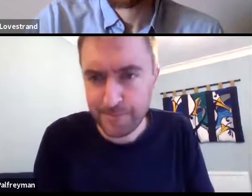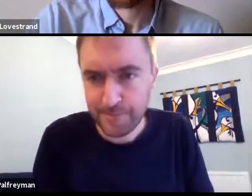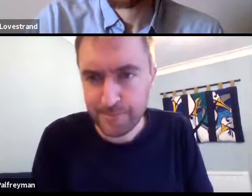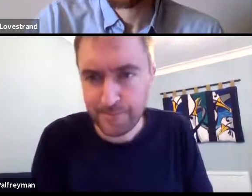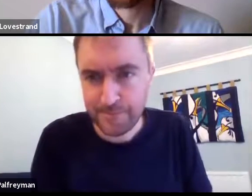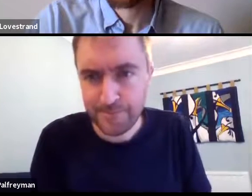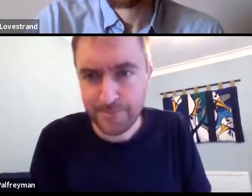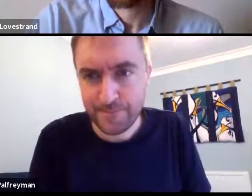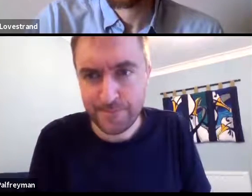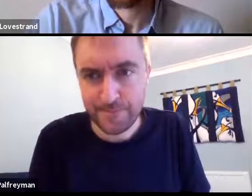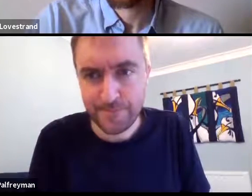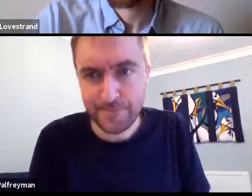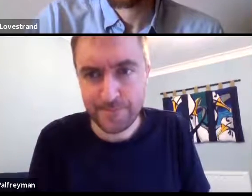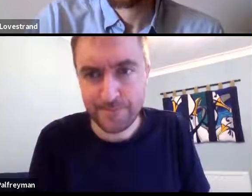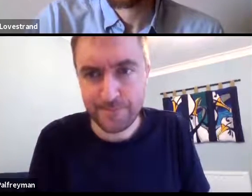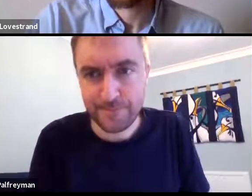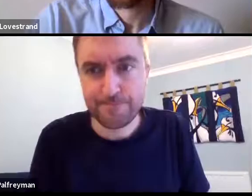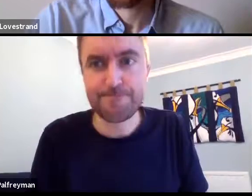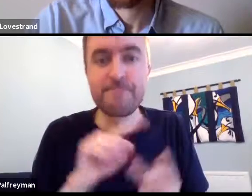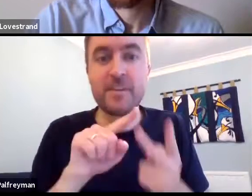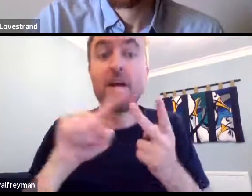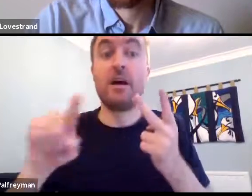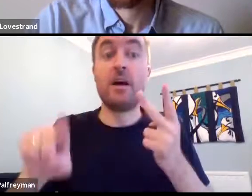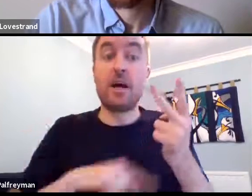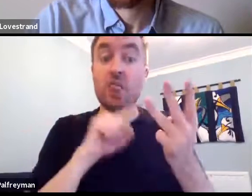many different ways that signs are created.